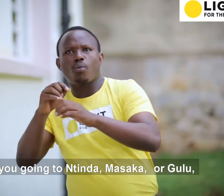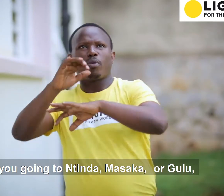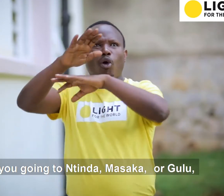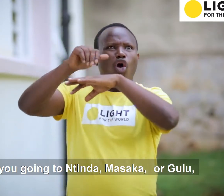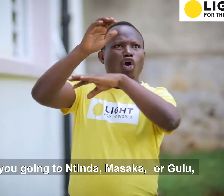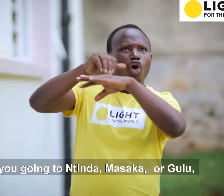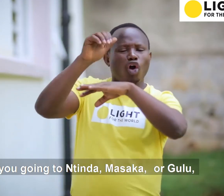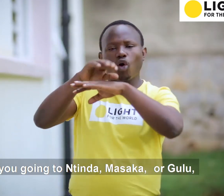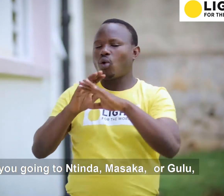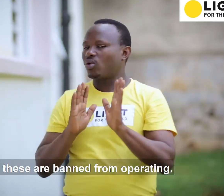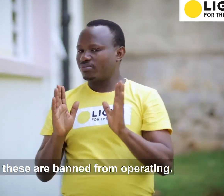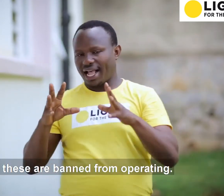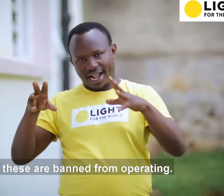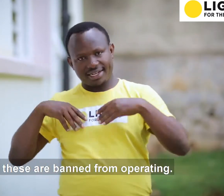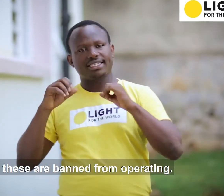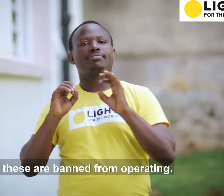5. are banned from operating.